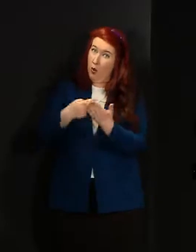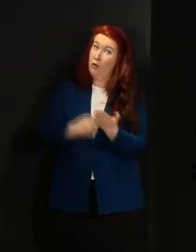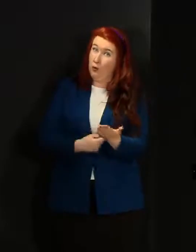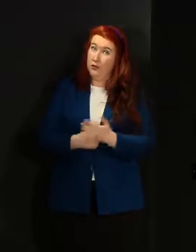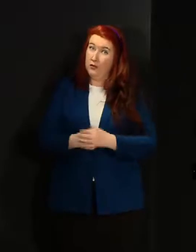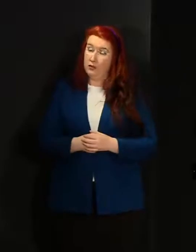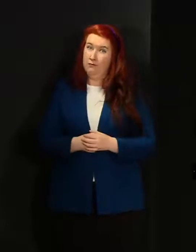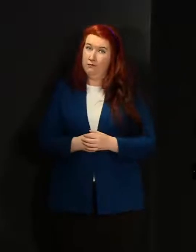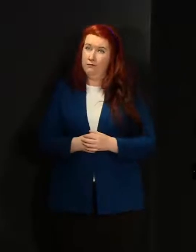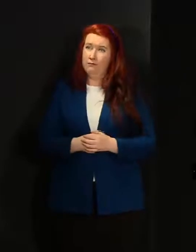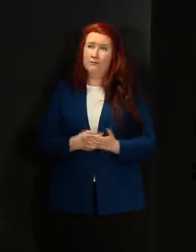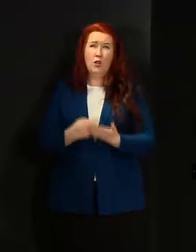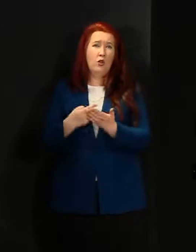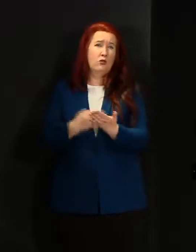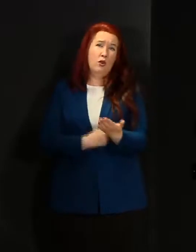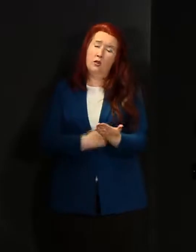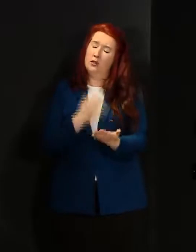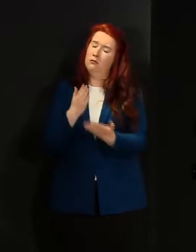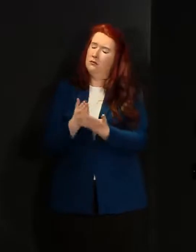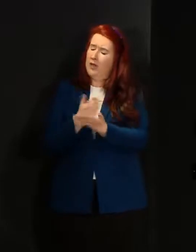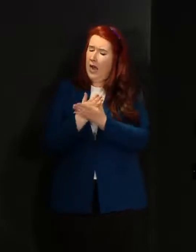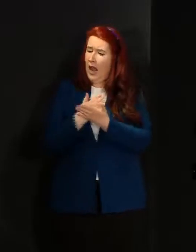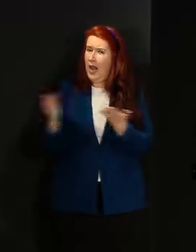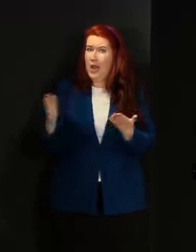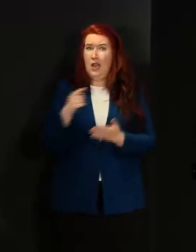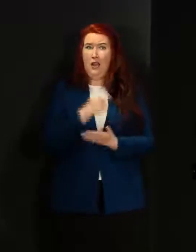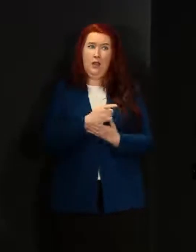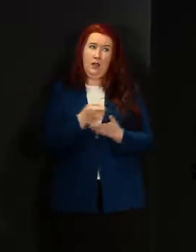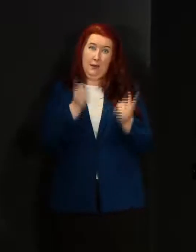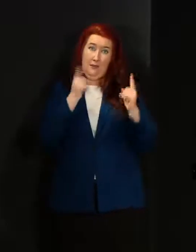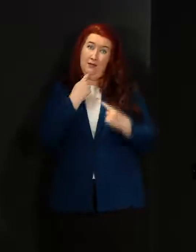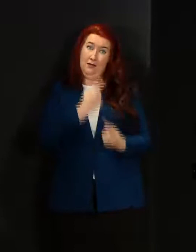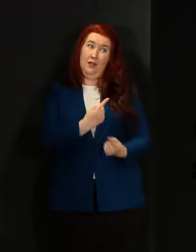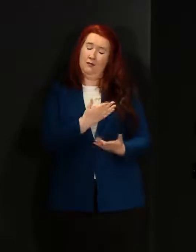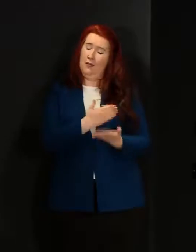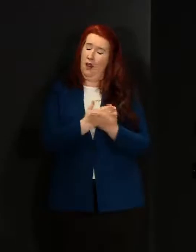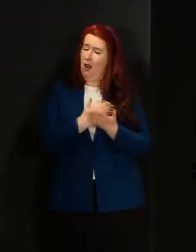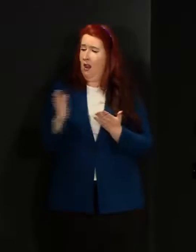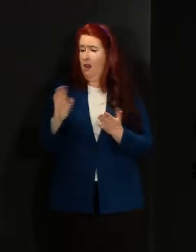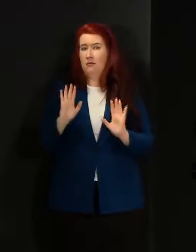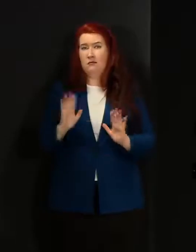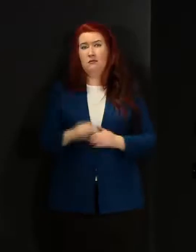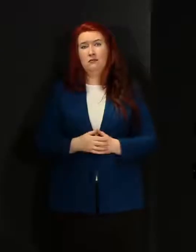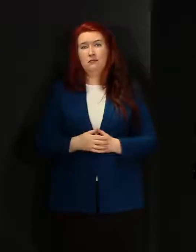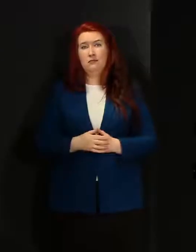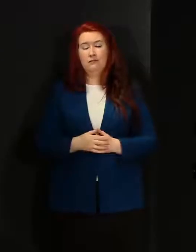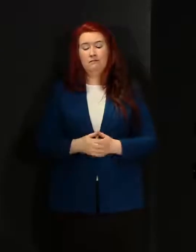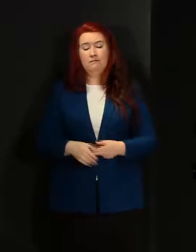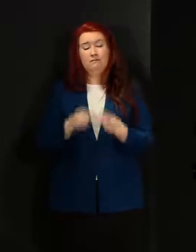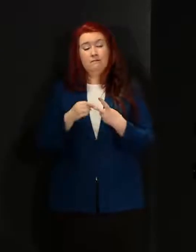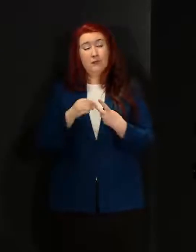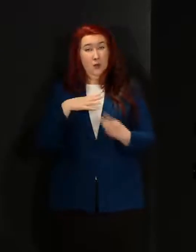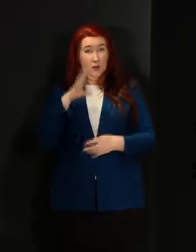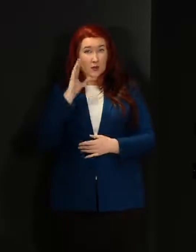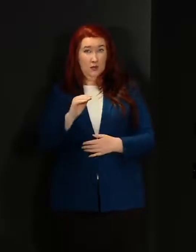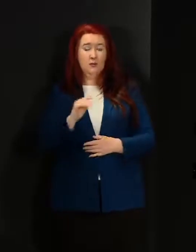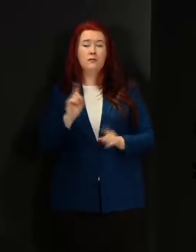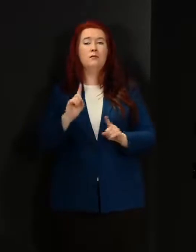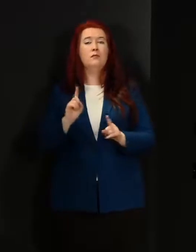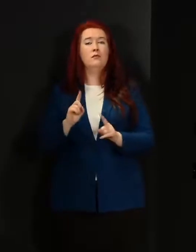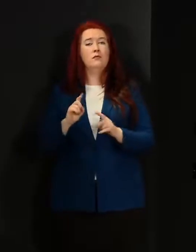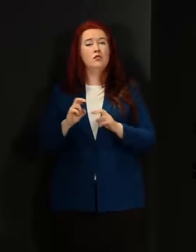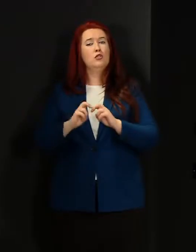And those rules couldn't have been made any clearer by the Cabinet Secretary just a few moments ago. The second thing I want to talk about today is our